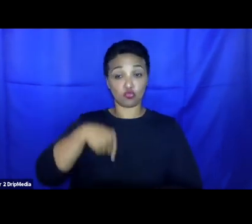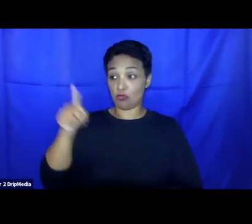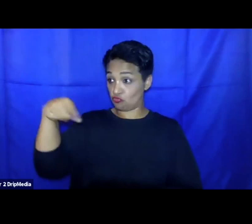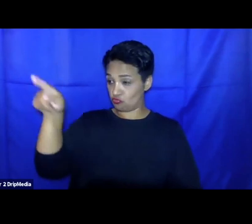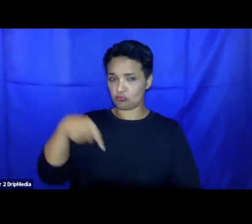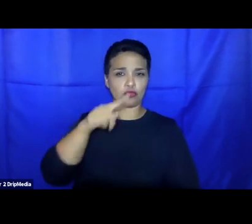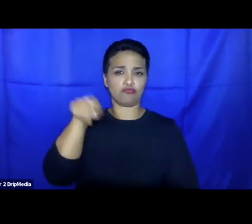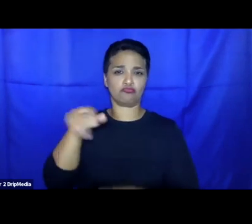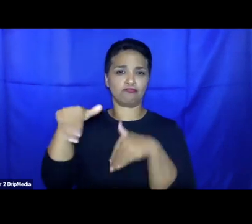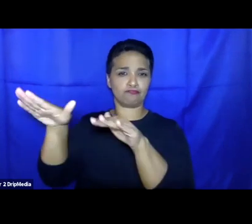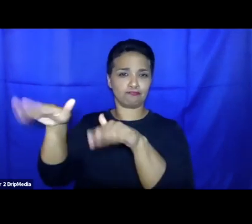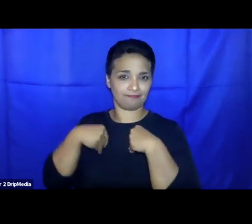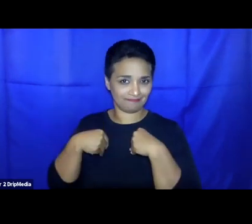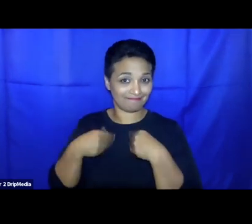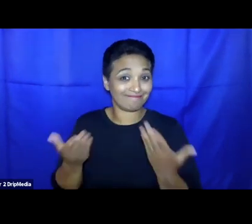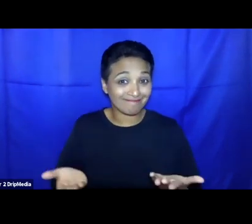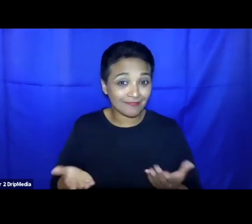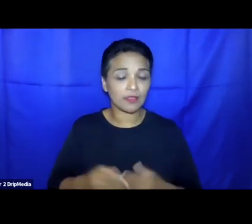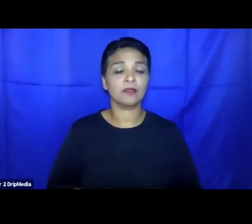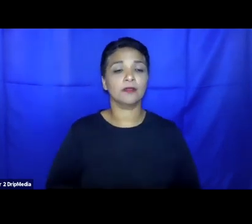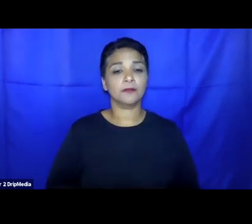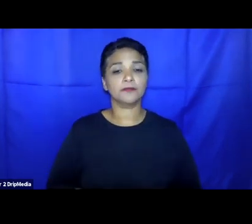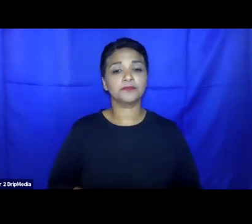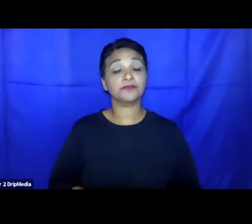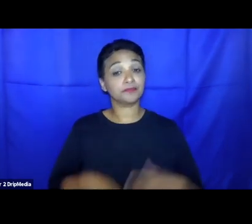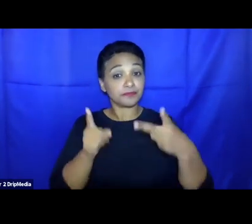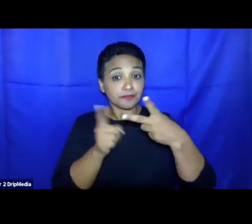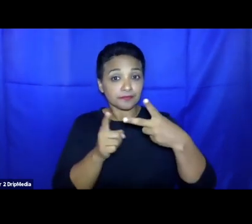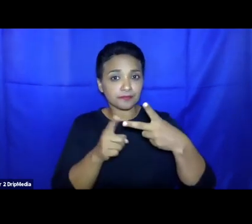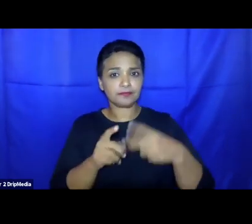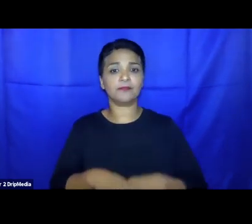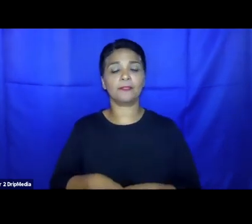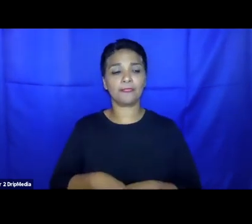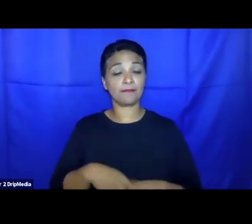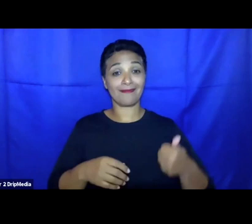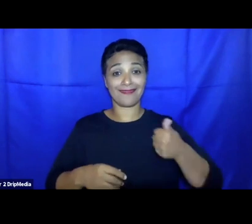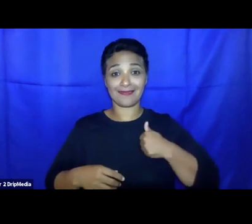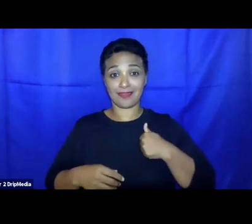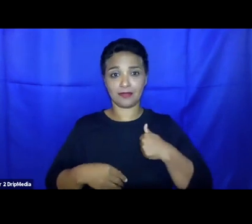Secondly, one of the dimensions of Canadian resettlement that has been particularly